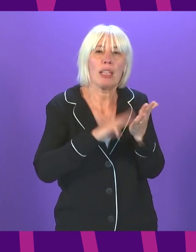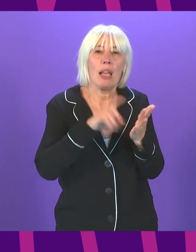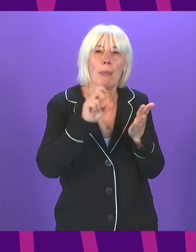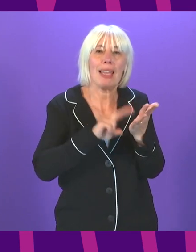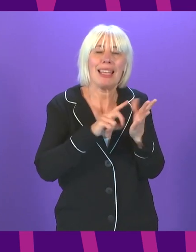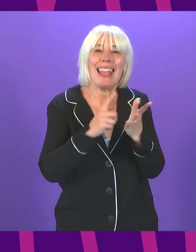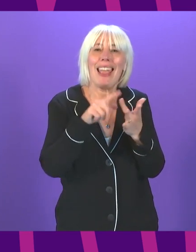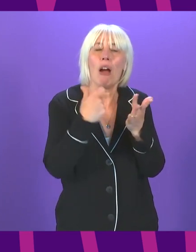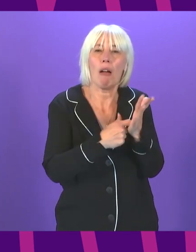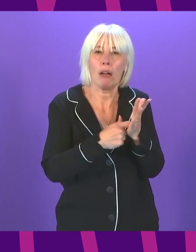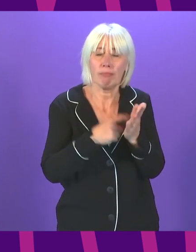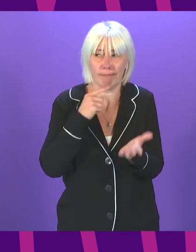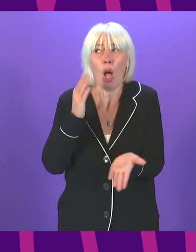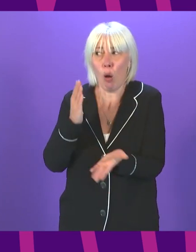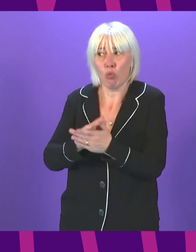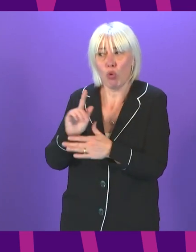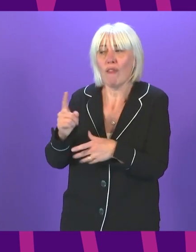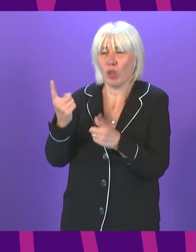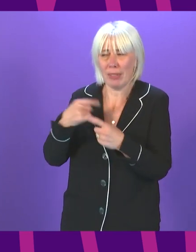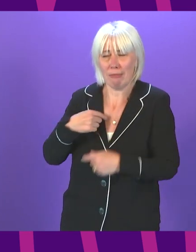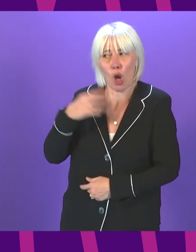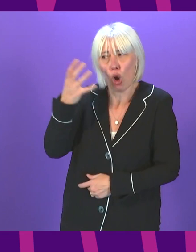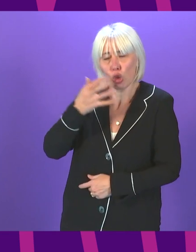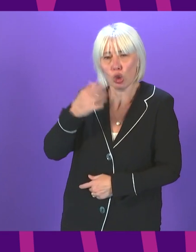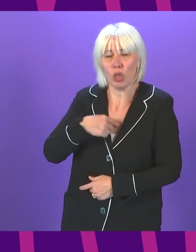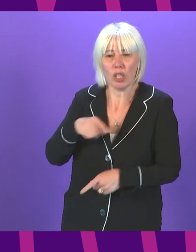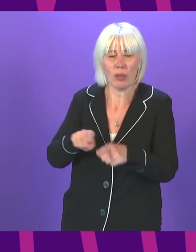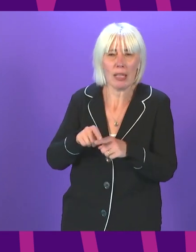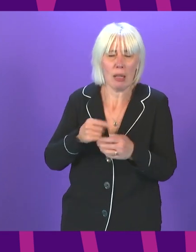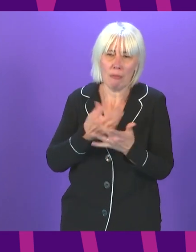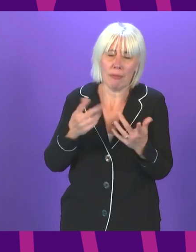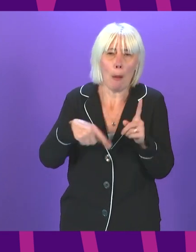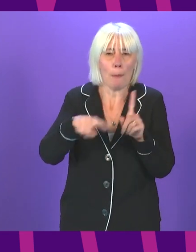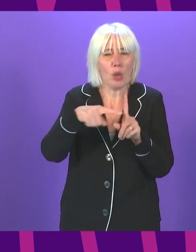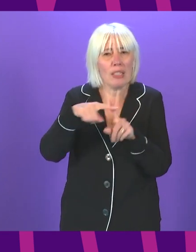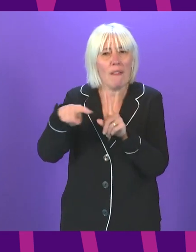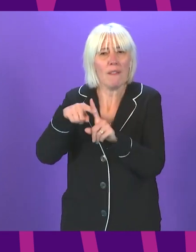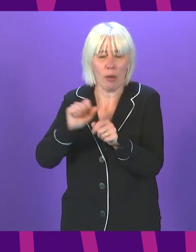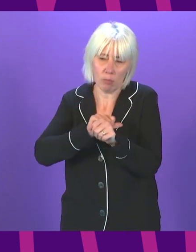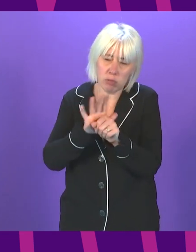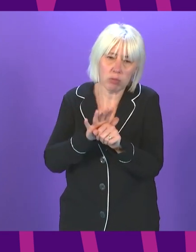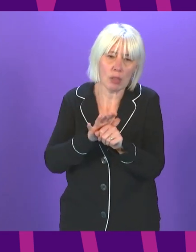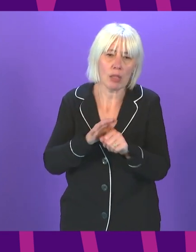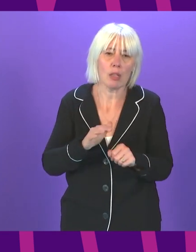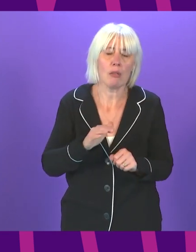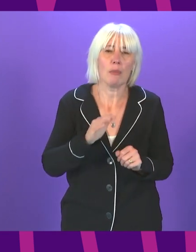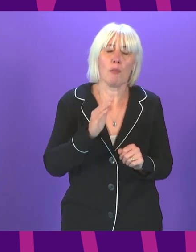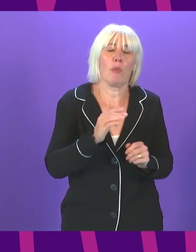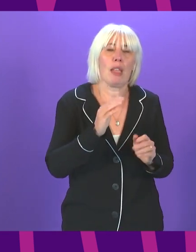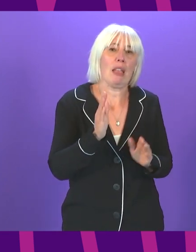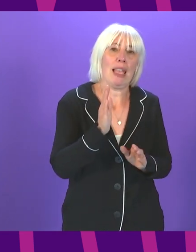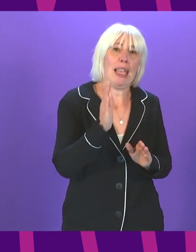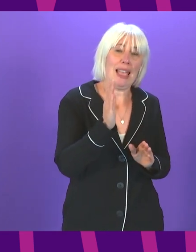Poseidon Officer. I'm sure the First Minister will share my concerns about the high level of positive COVID-19 cases across both East and Western Bartonshire.